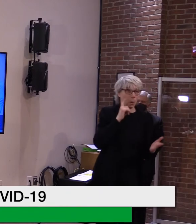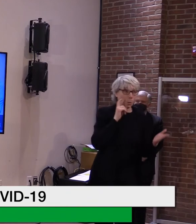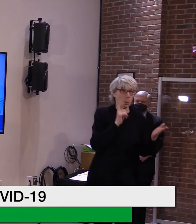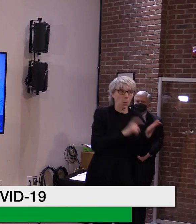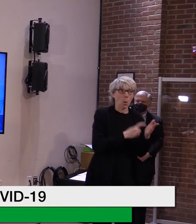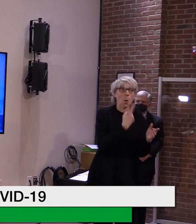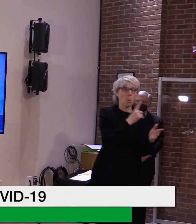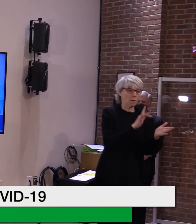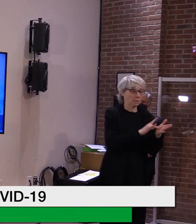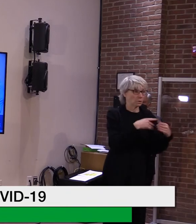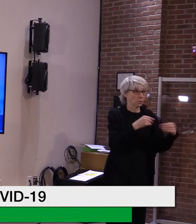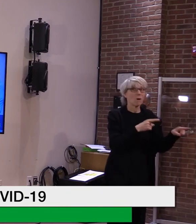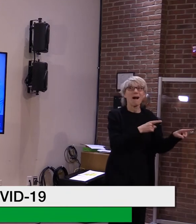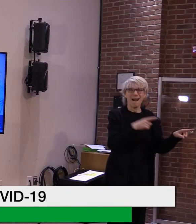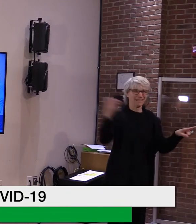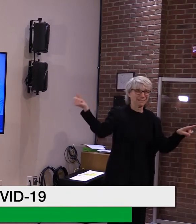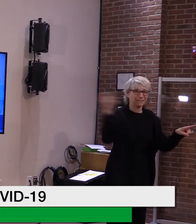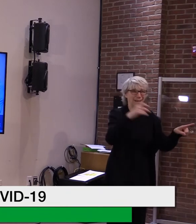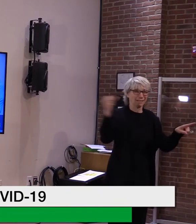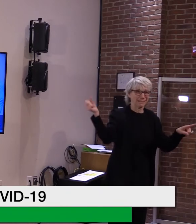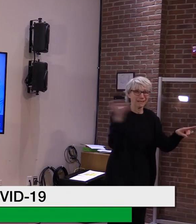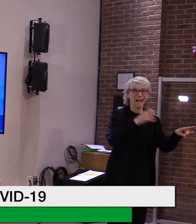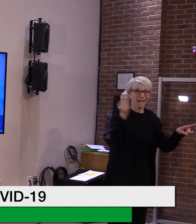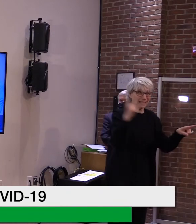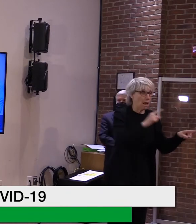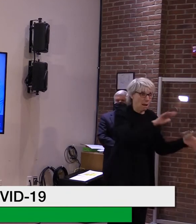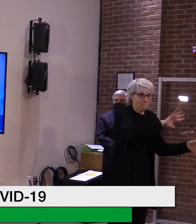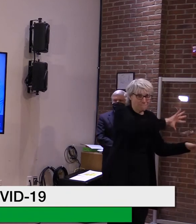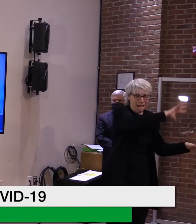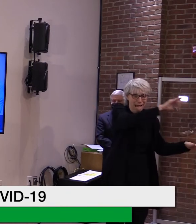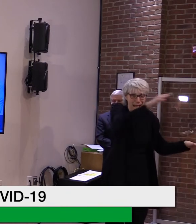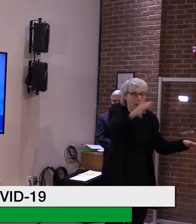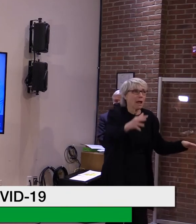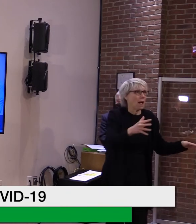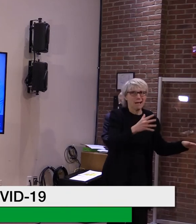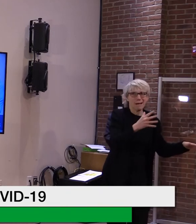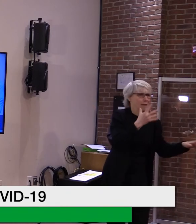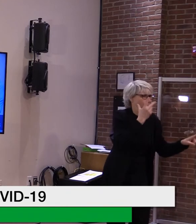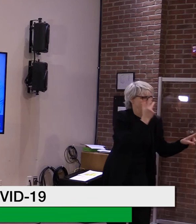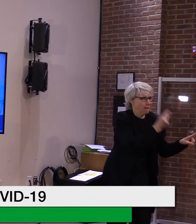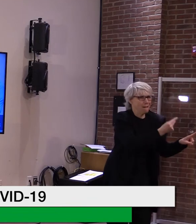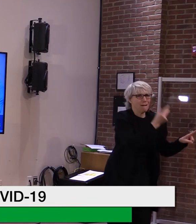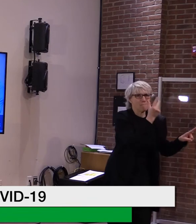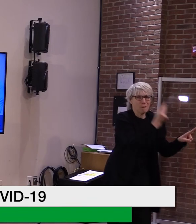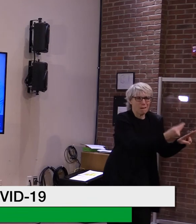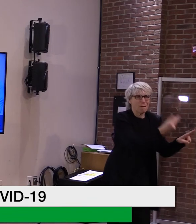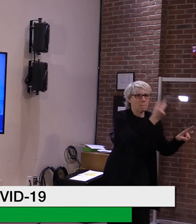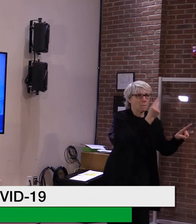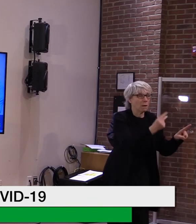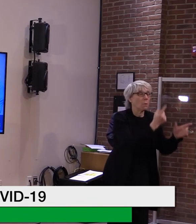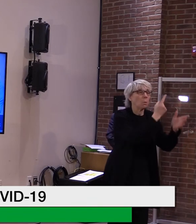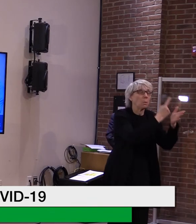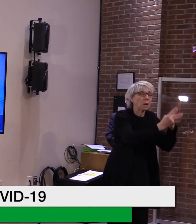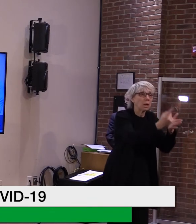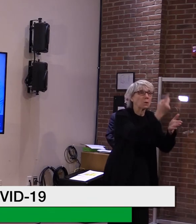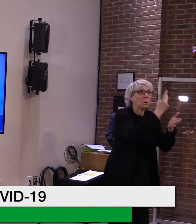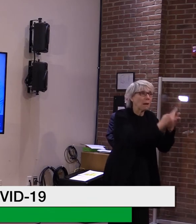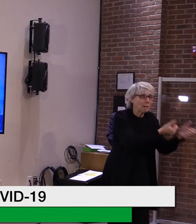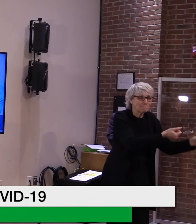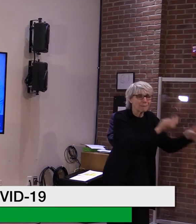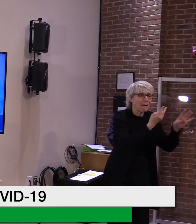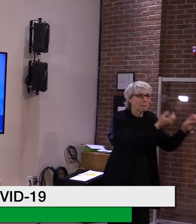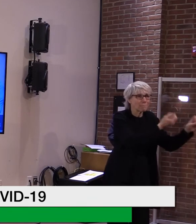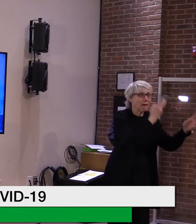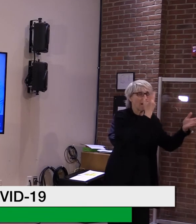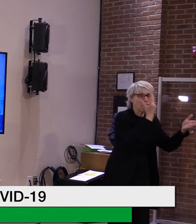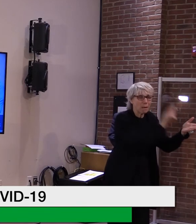on thousands of doses, uh, because they can only administer so many. Uh, a week or two week period, uh,